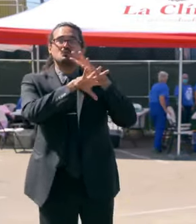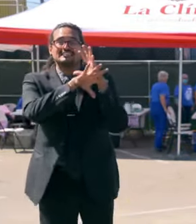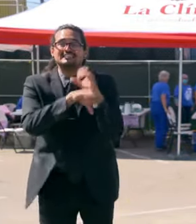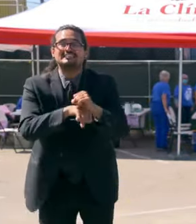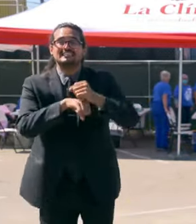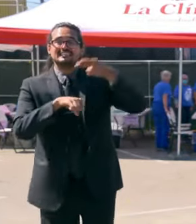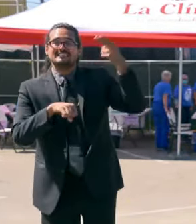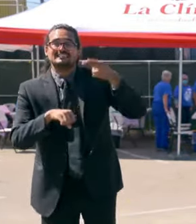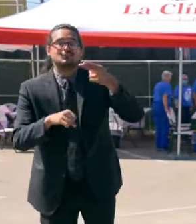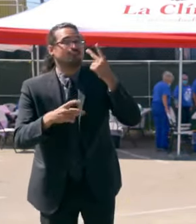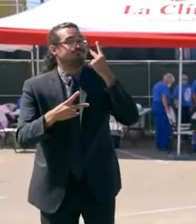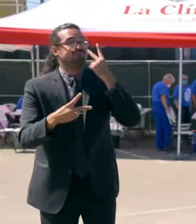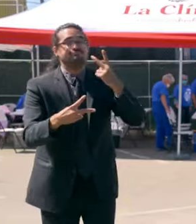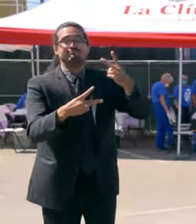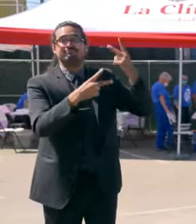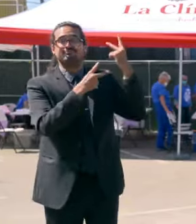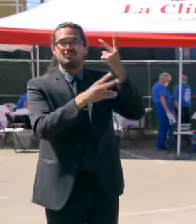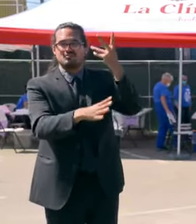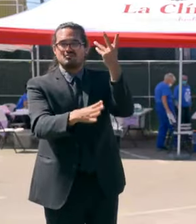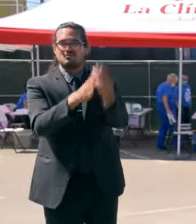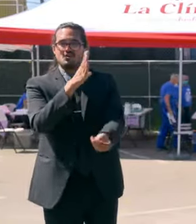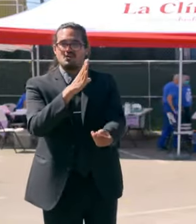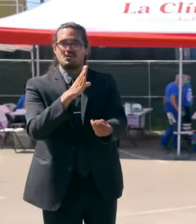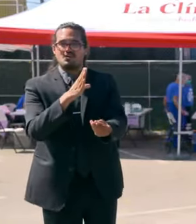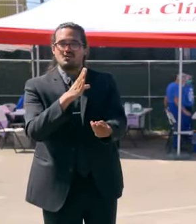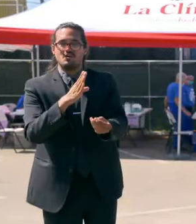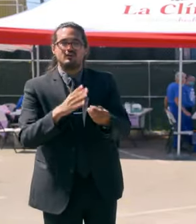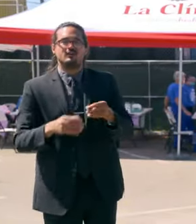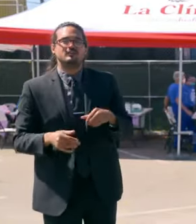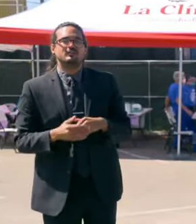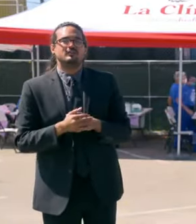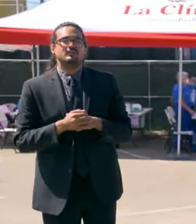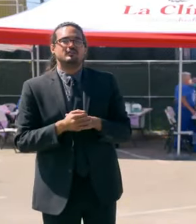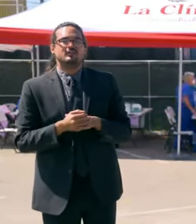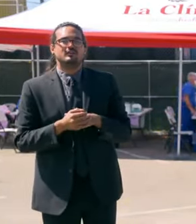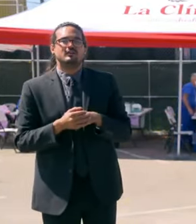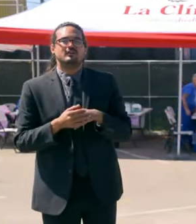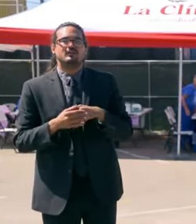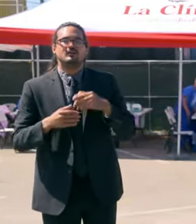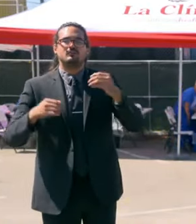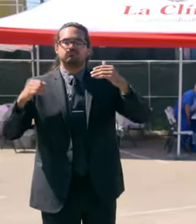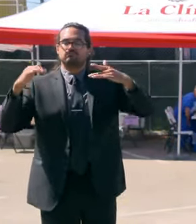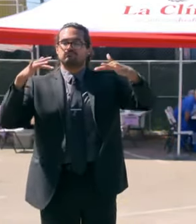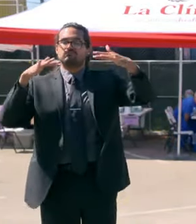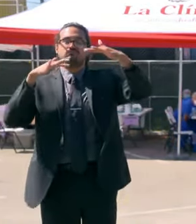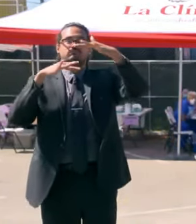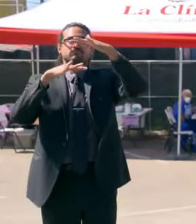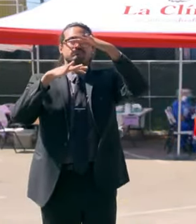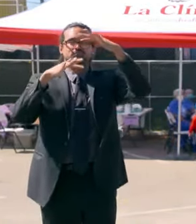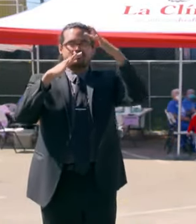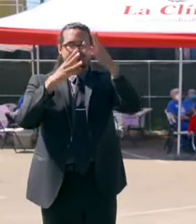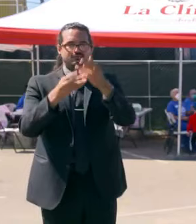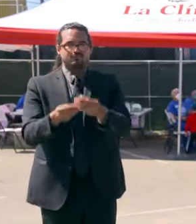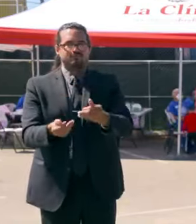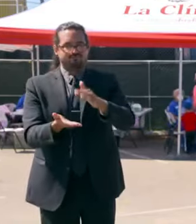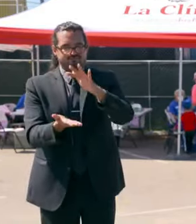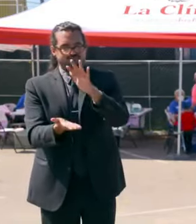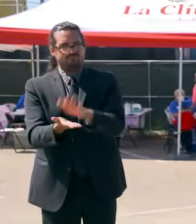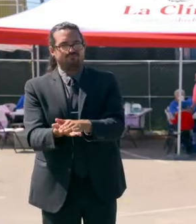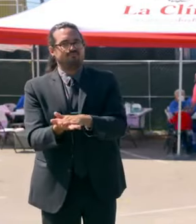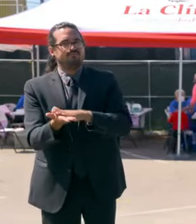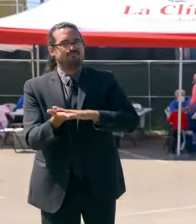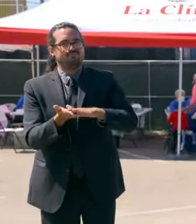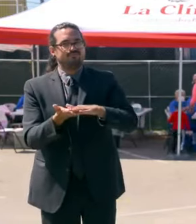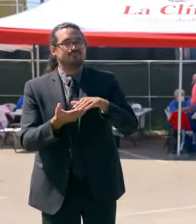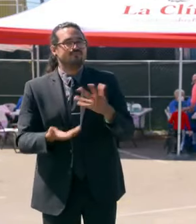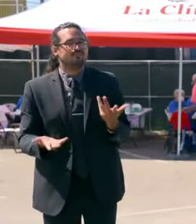emissions. It's about a pollution blanket that we put into the atmosphere over the course of the last century in this country. And we've got to recognize that